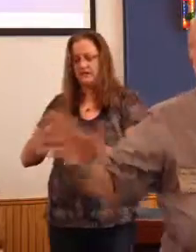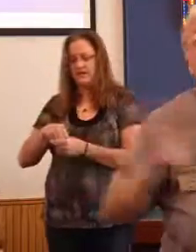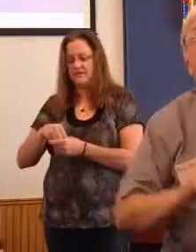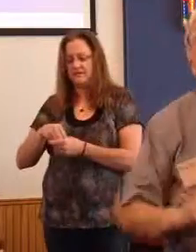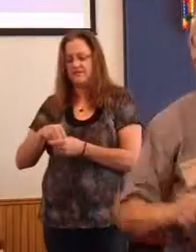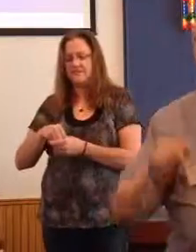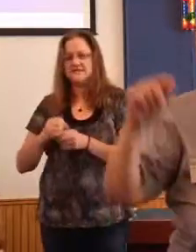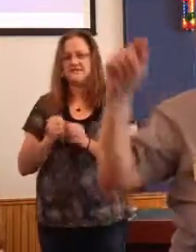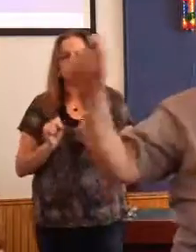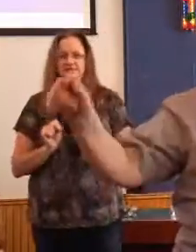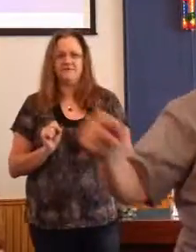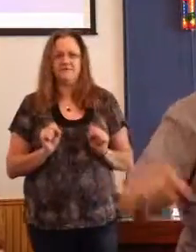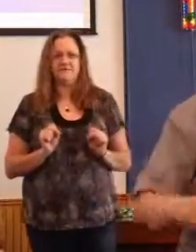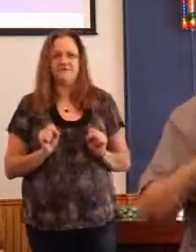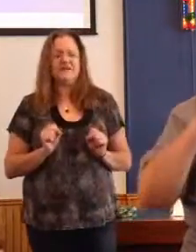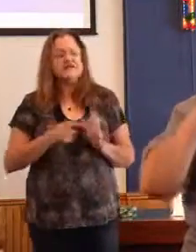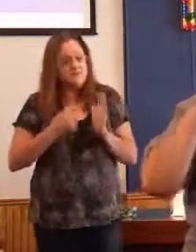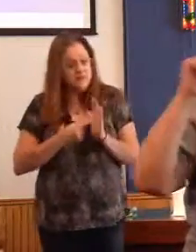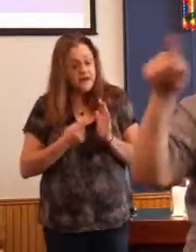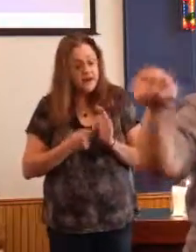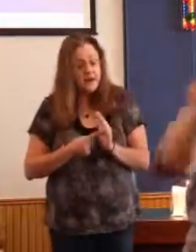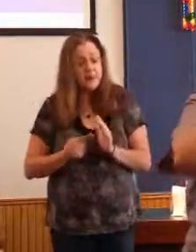Sometimes we say, you know, you should.